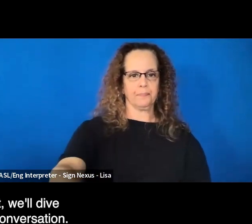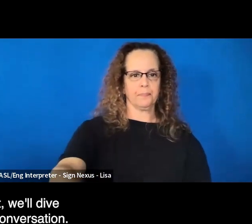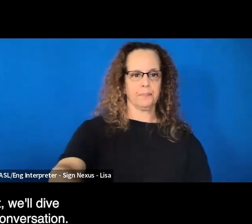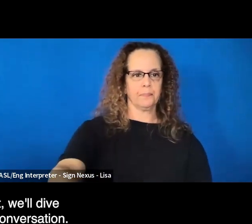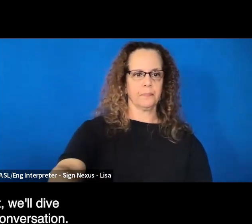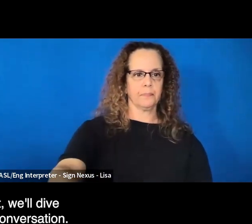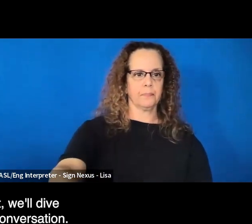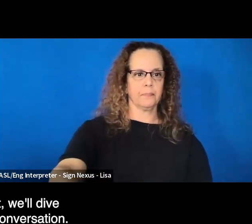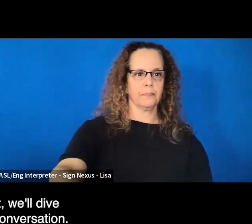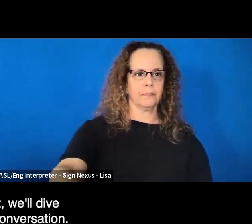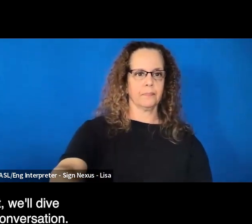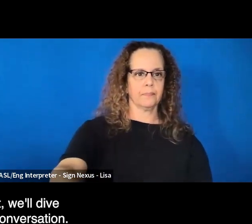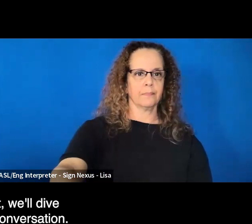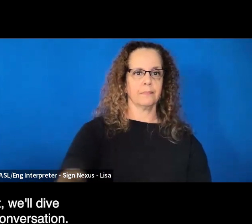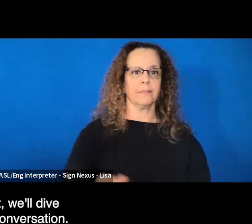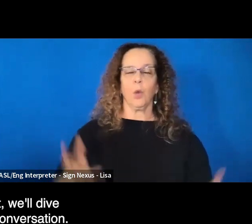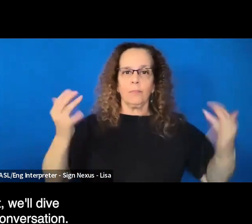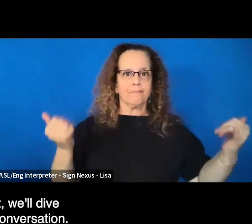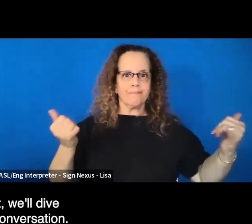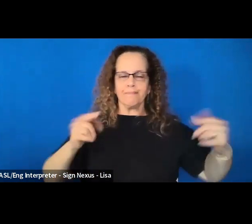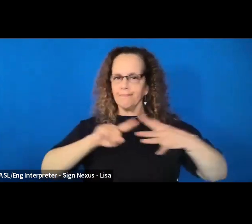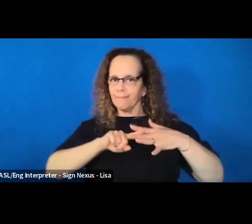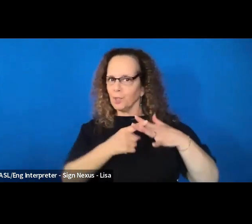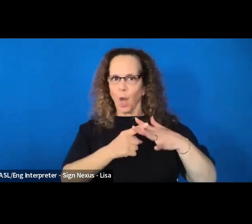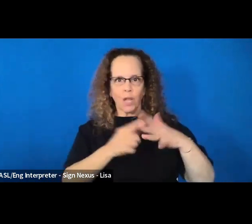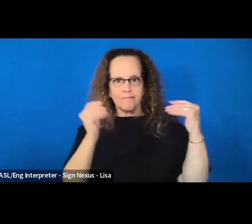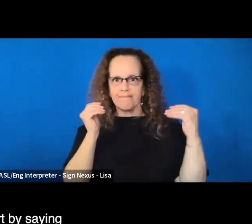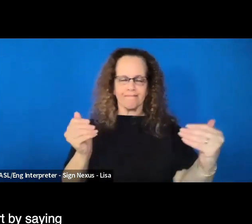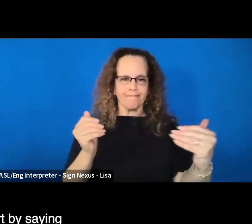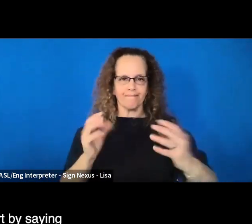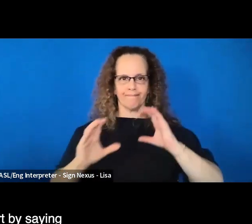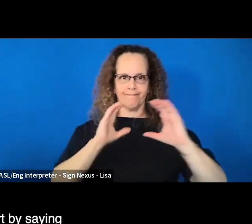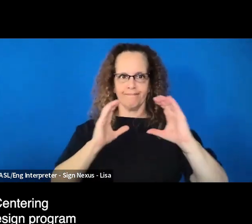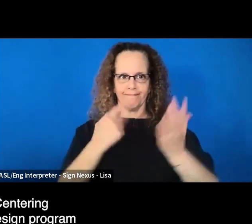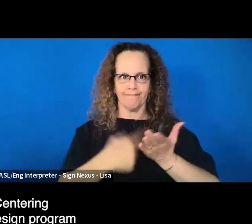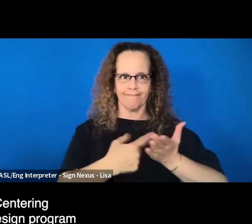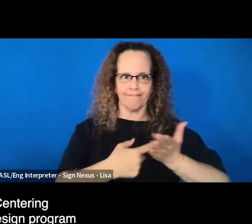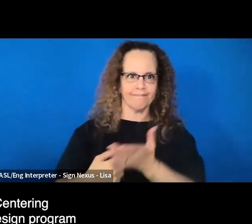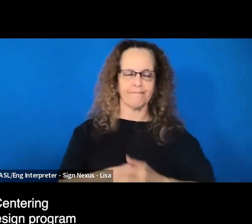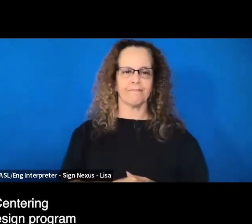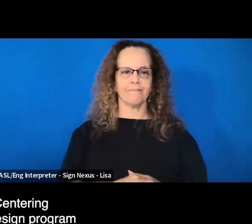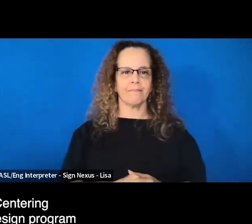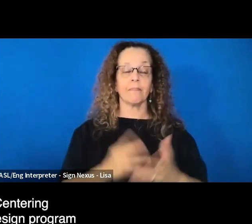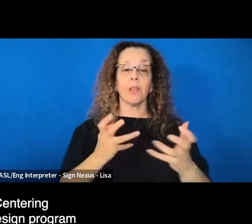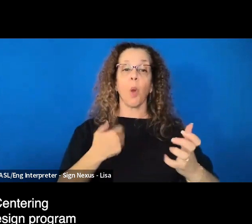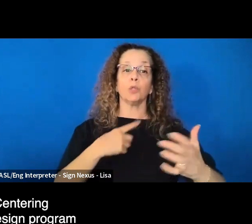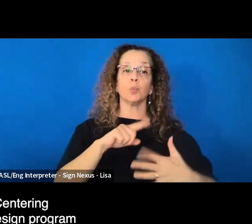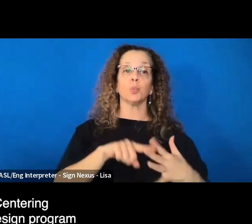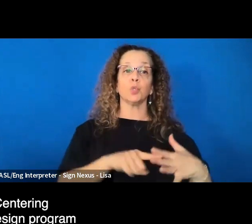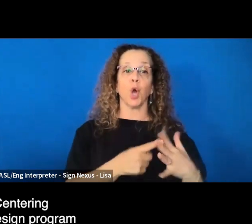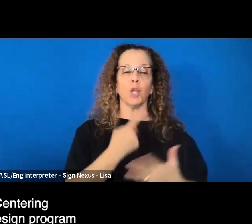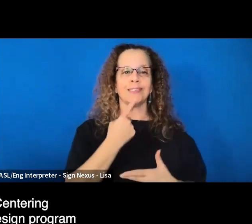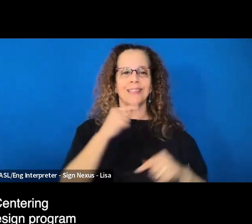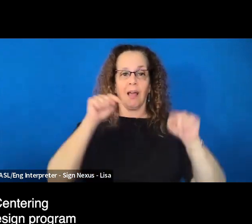So with that, we'll dive into today's conversation. I want to start by saying that this Centering Disability